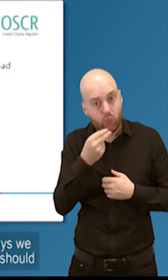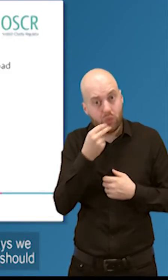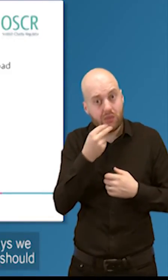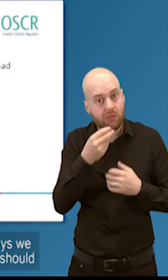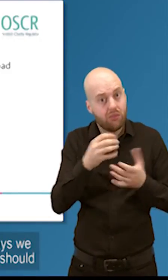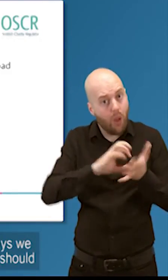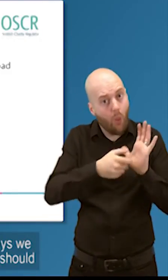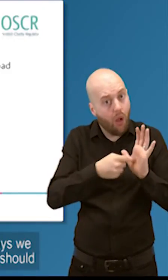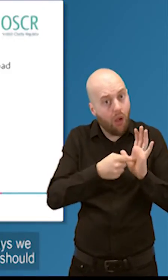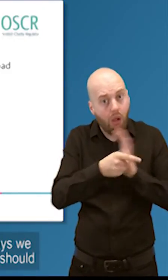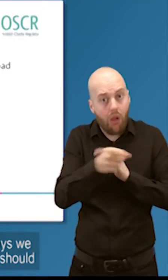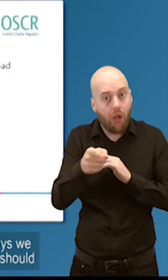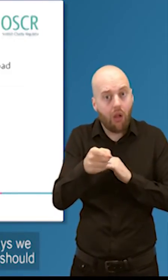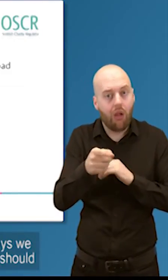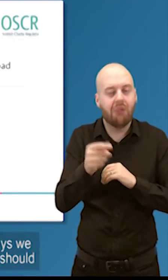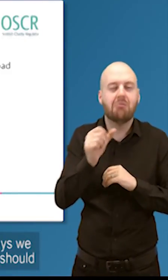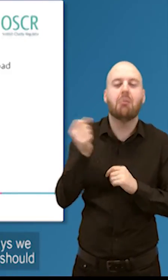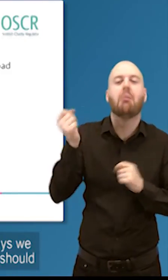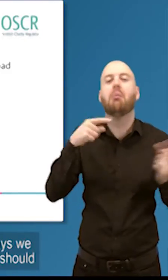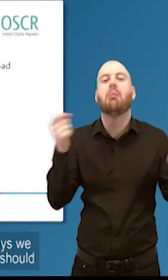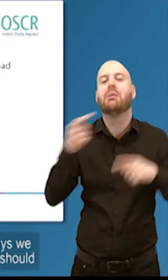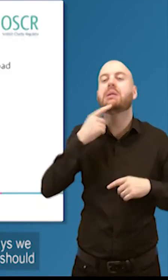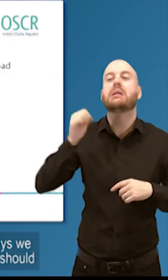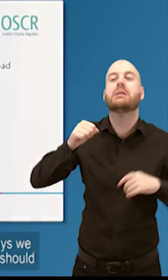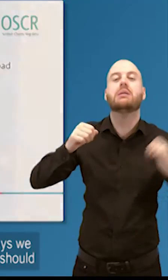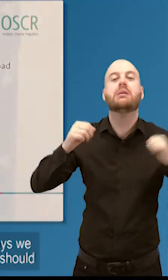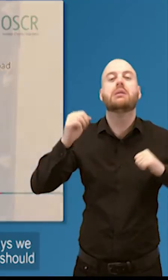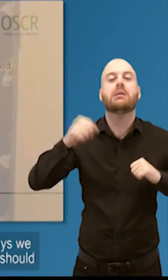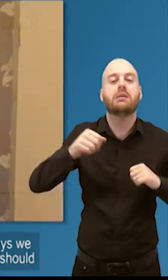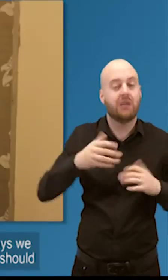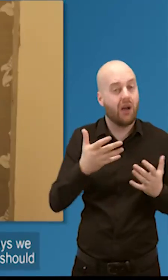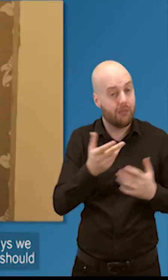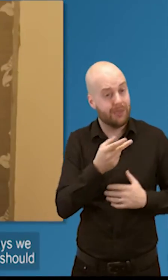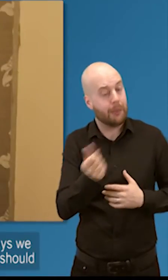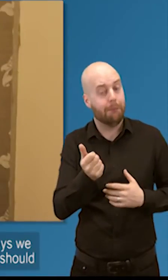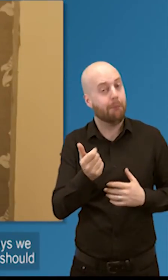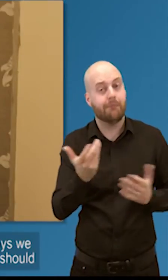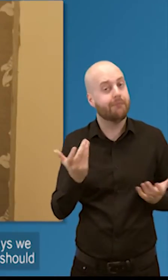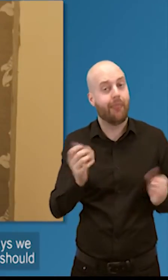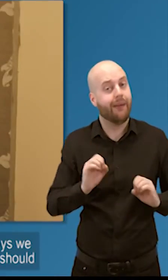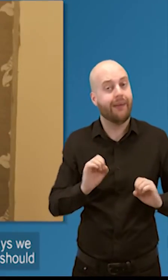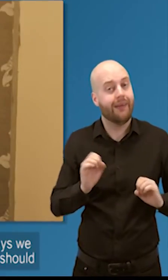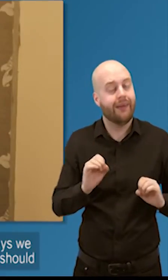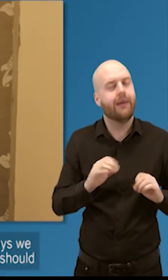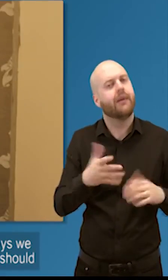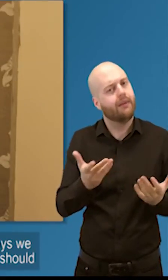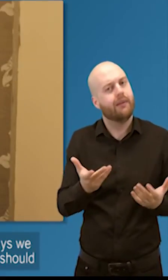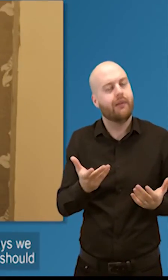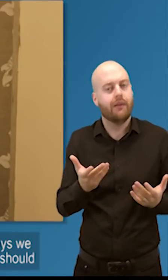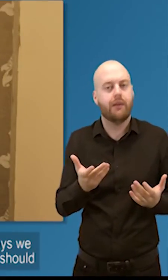something there that has your particular charity number on it that says we regulate you